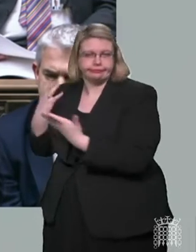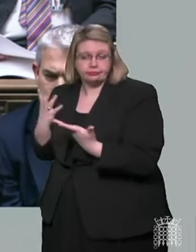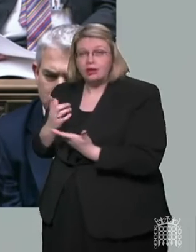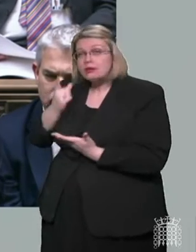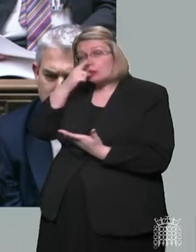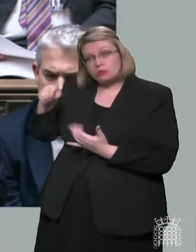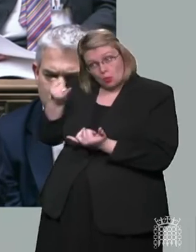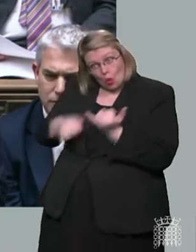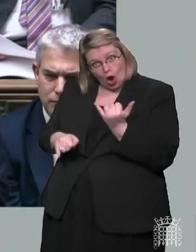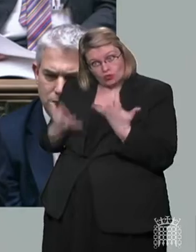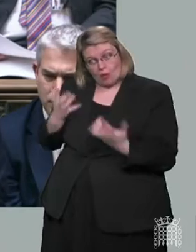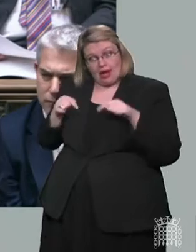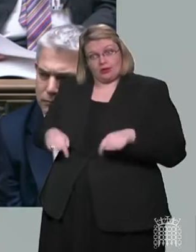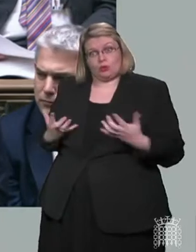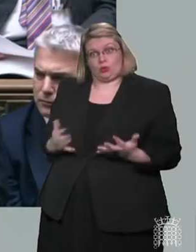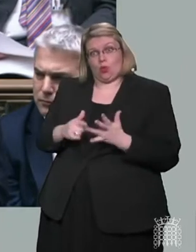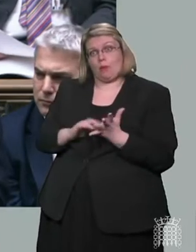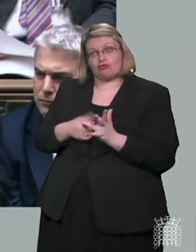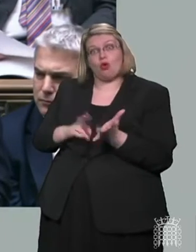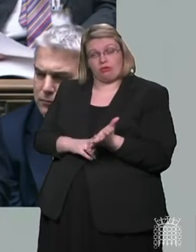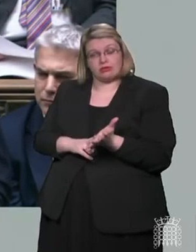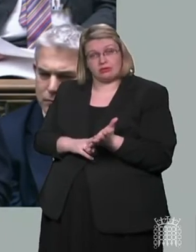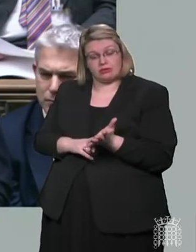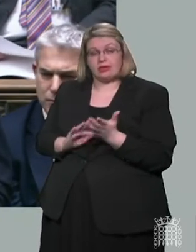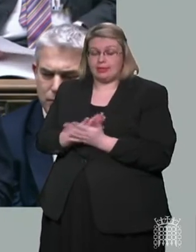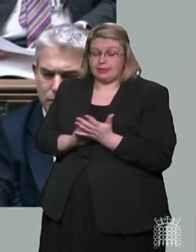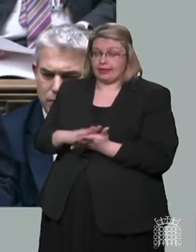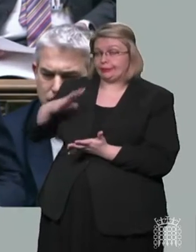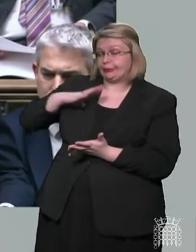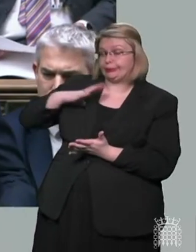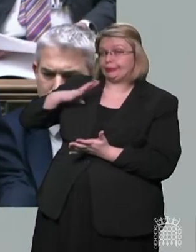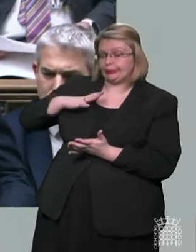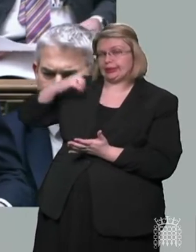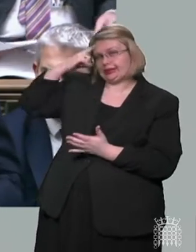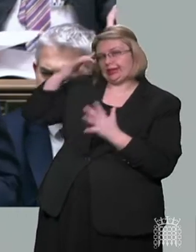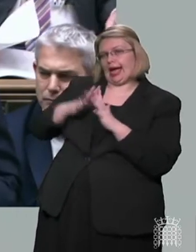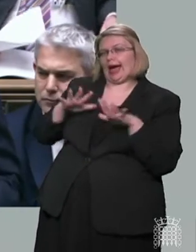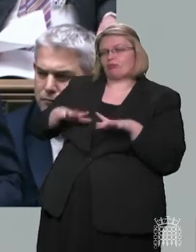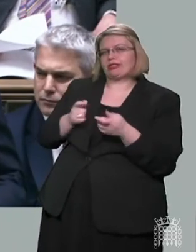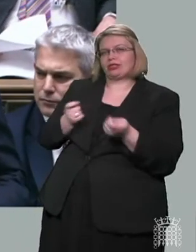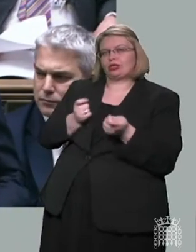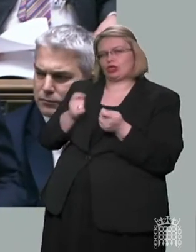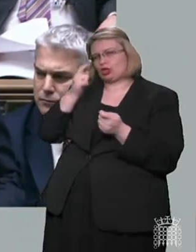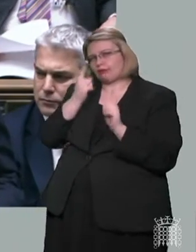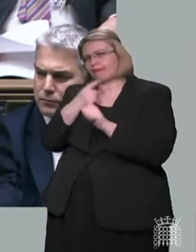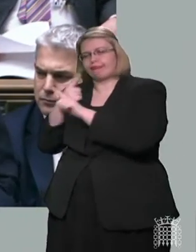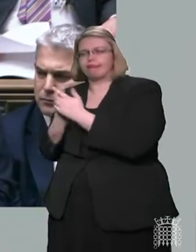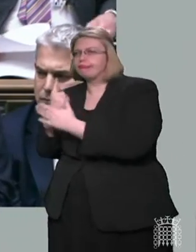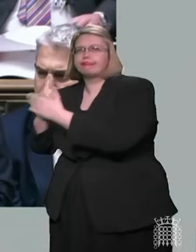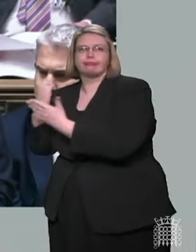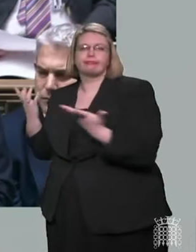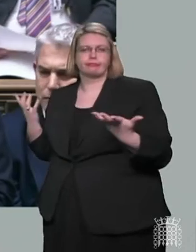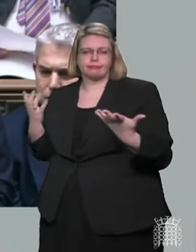worse than Omicron. So we will maintain our resilience to manage and respond to these risks,